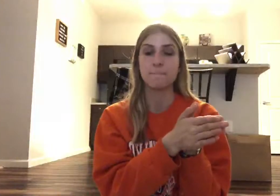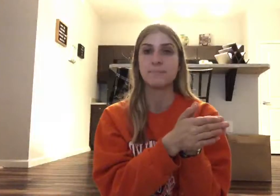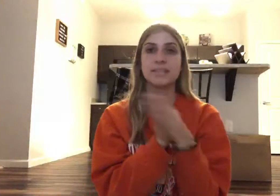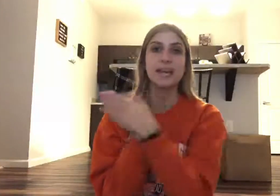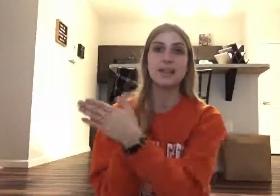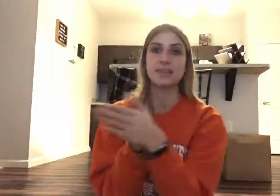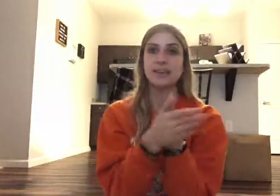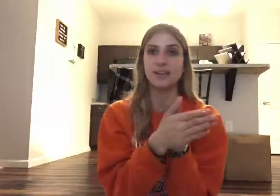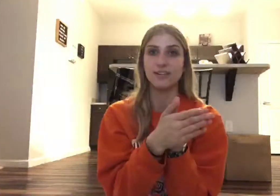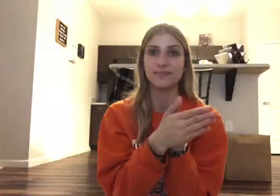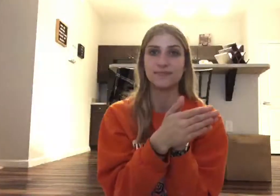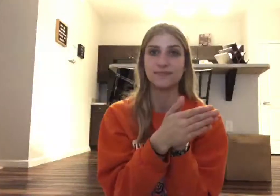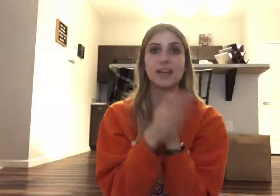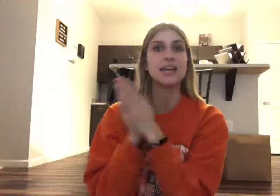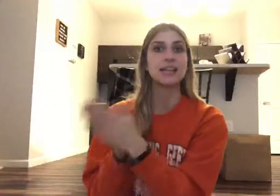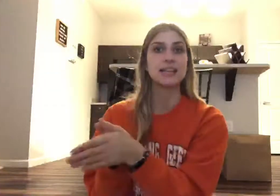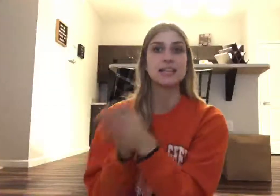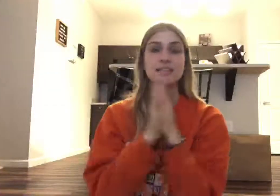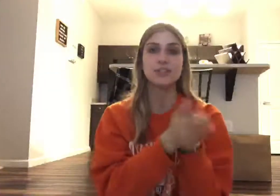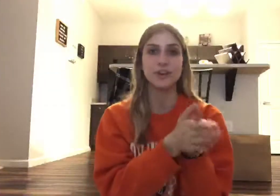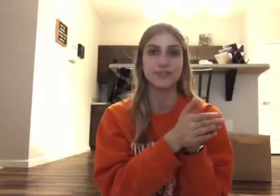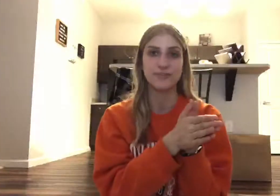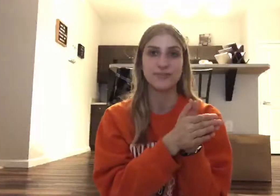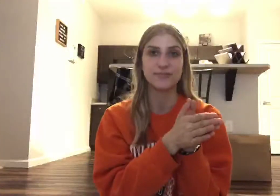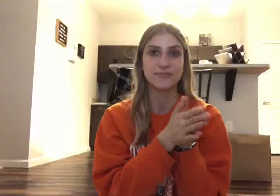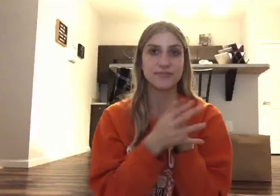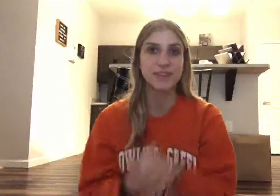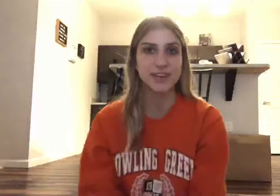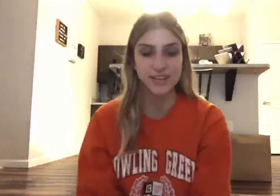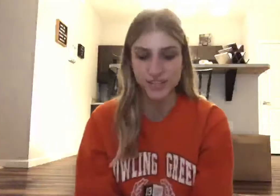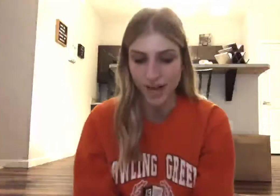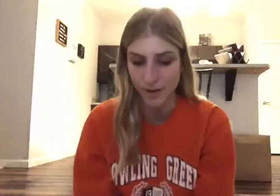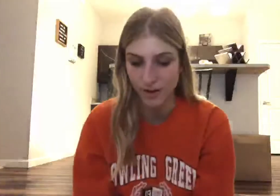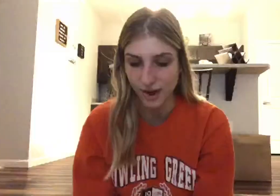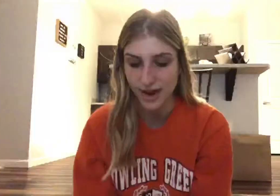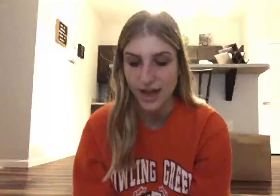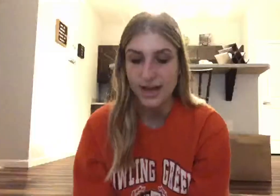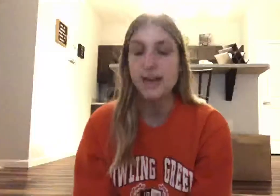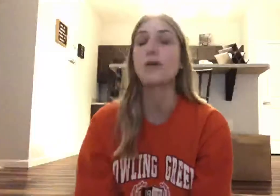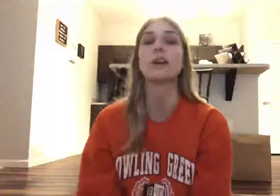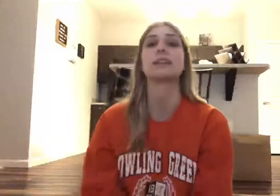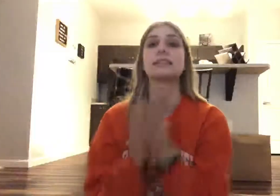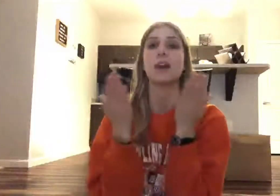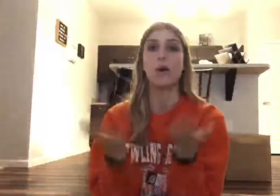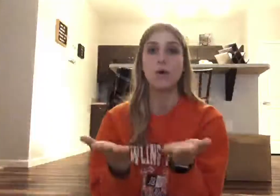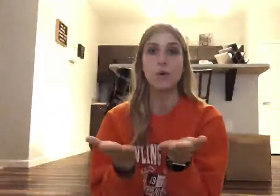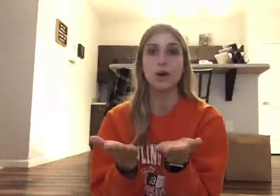Say, little, li-t-tle. Good job. Good okay. Now we're gonna say a whole word